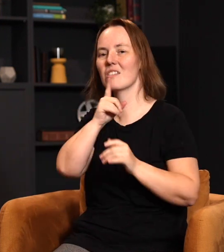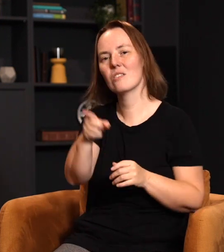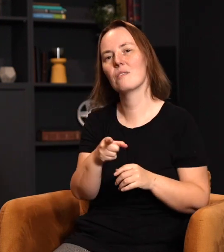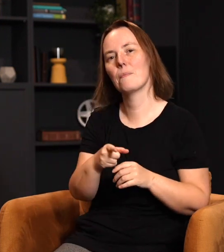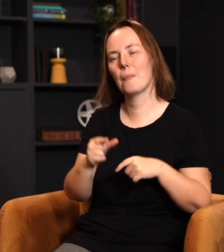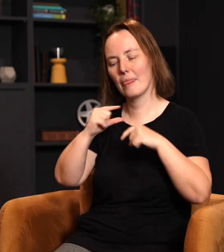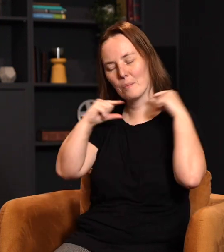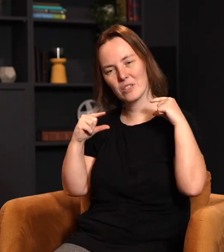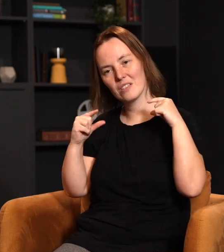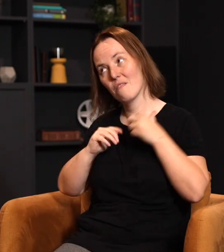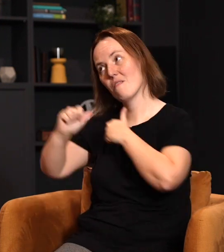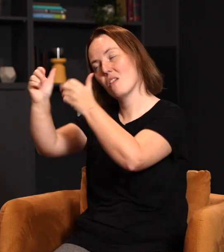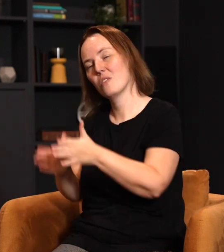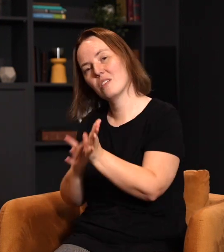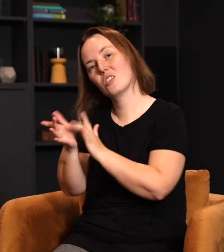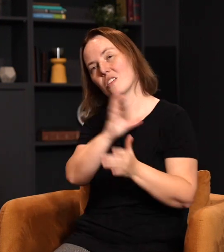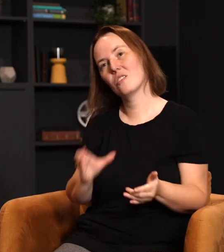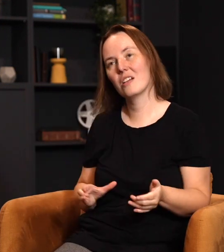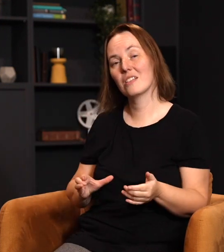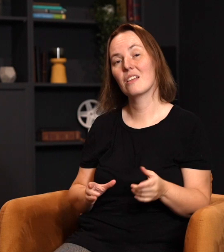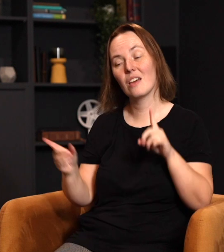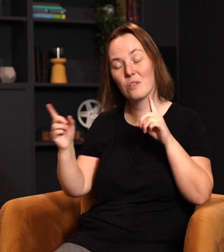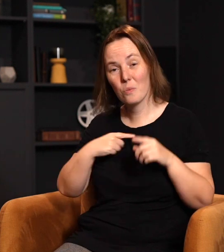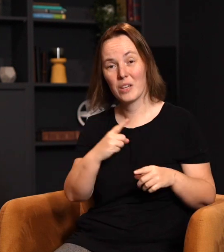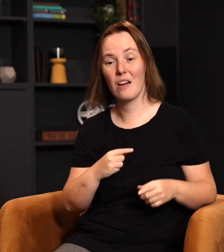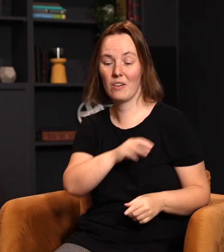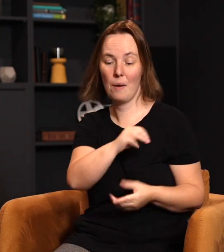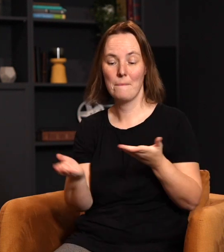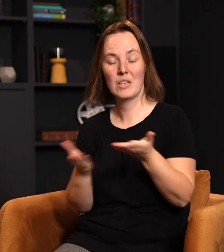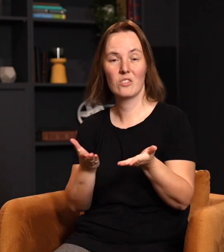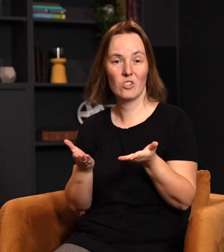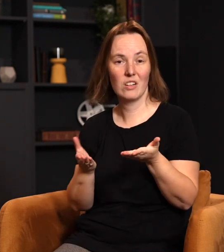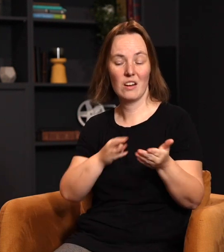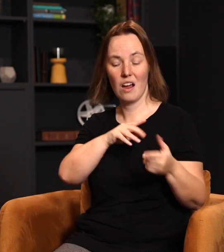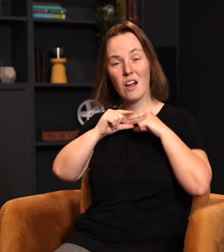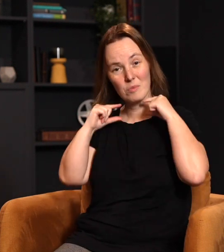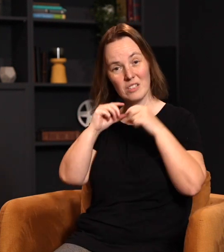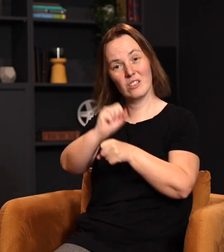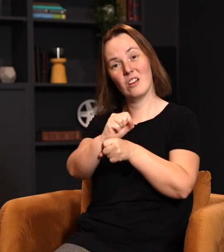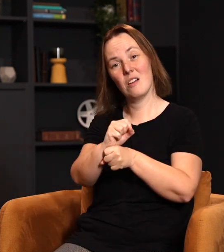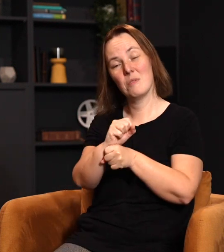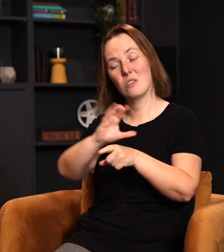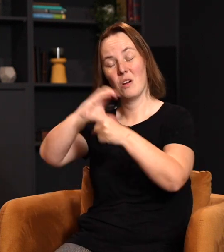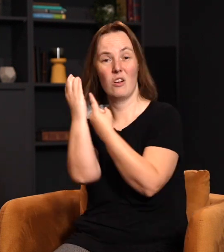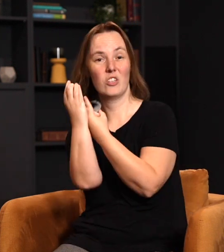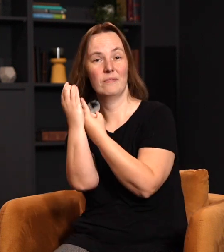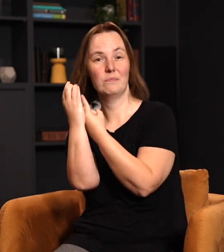What are priests? Priests are followers of Jesus Christ that we actually have a ministry, a priestly assignment to our culture.